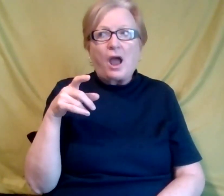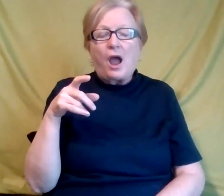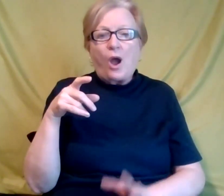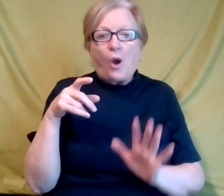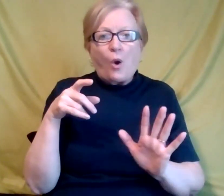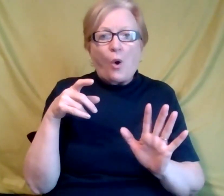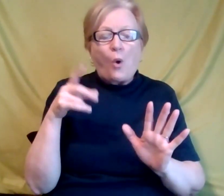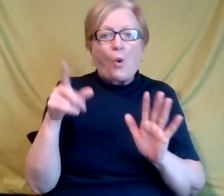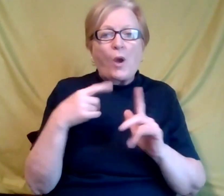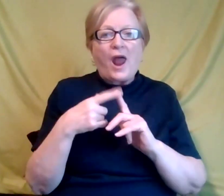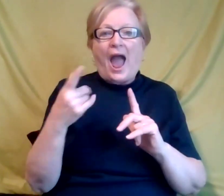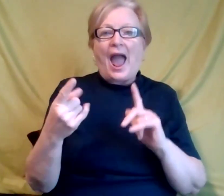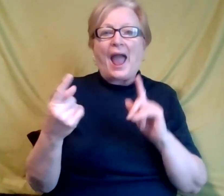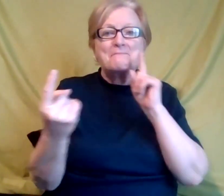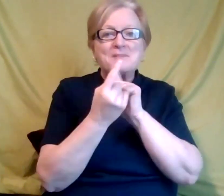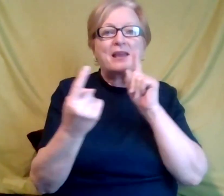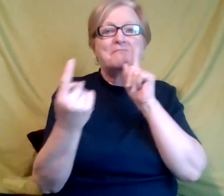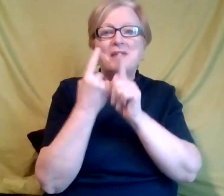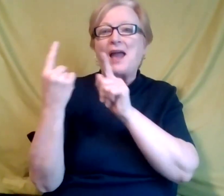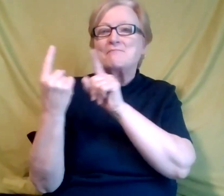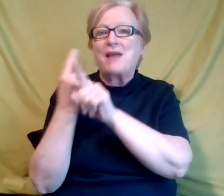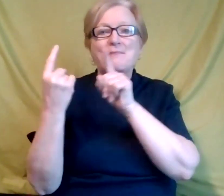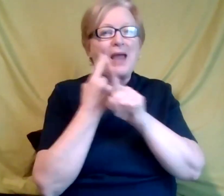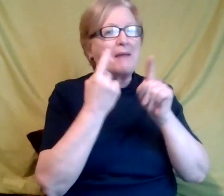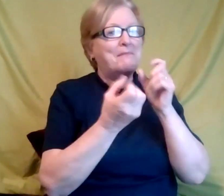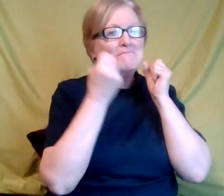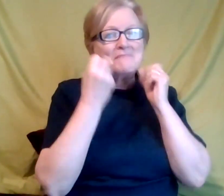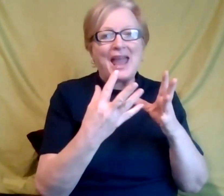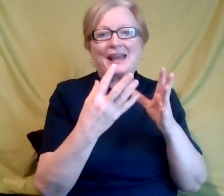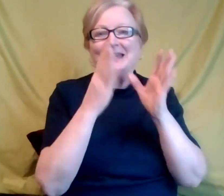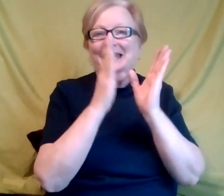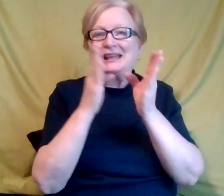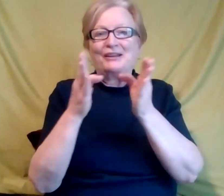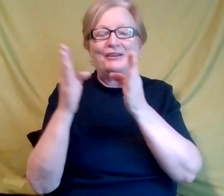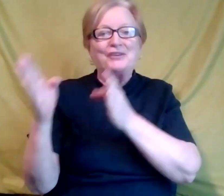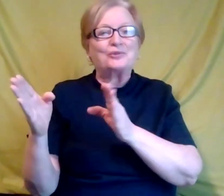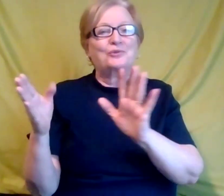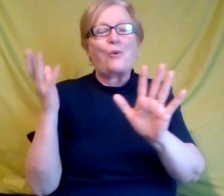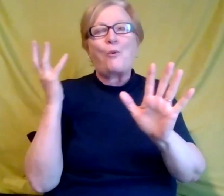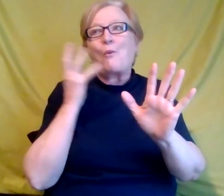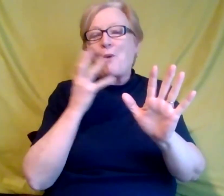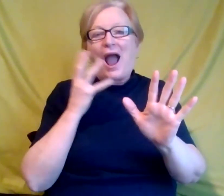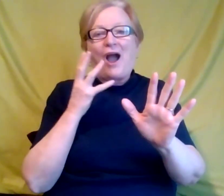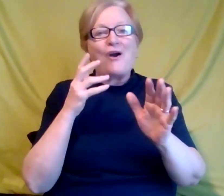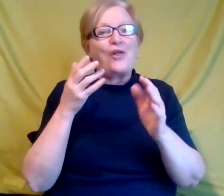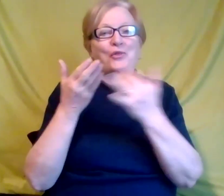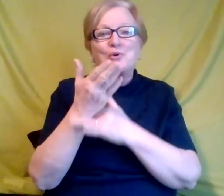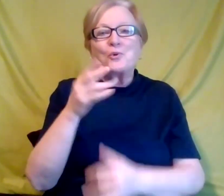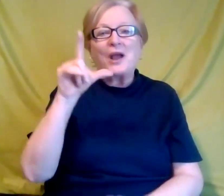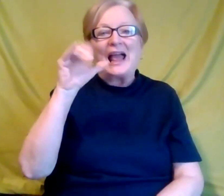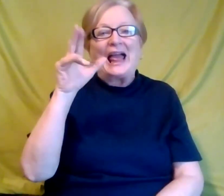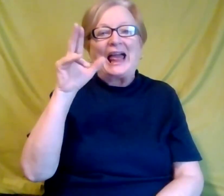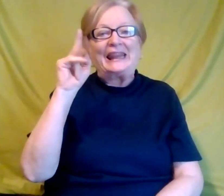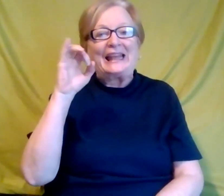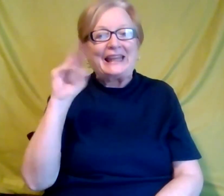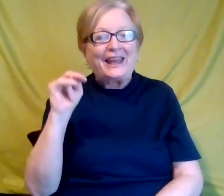individuals that I have met and have come across, you know, on, on, on LinkedIn, and, and I